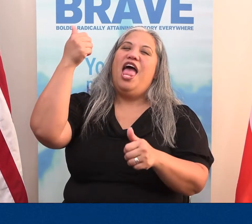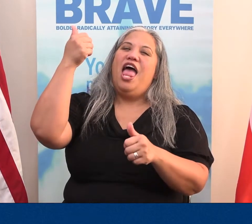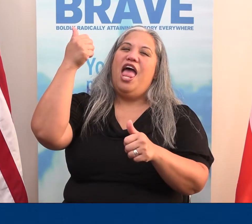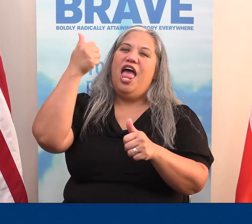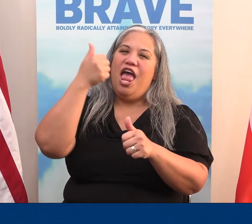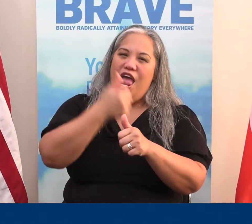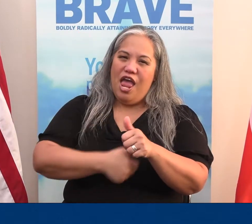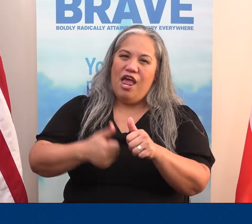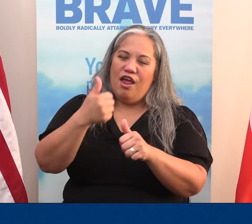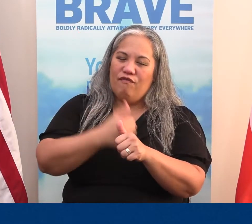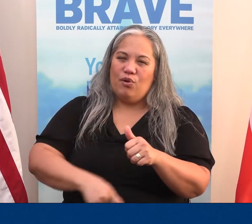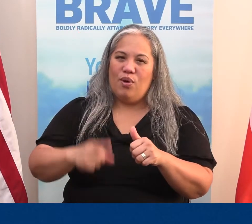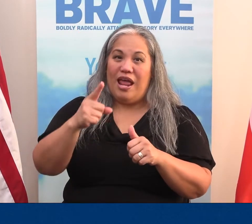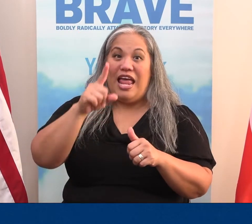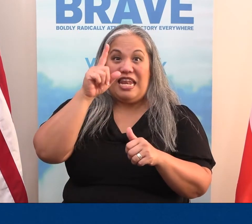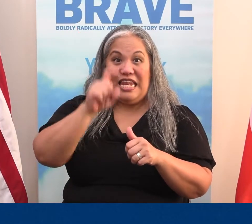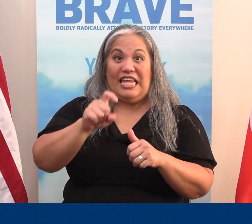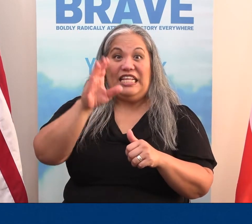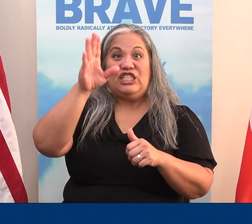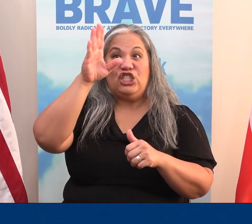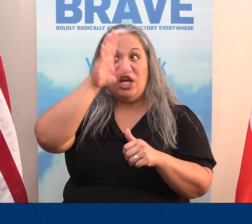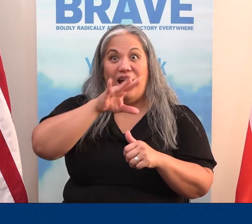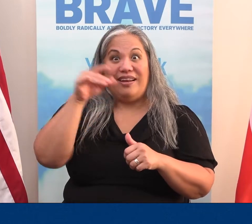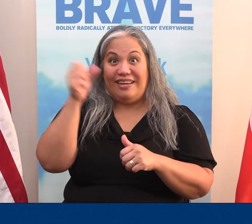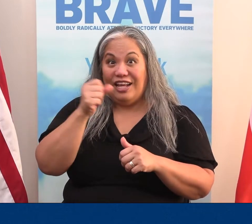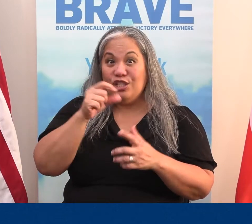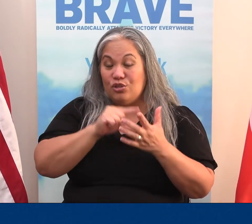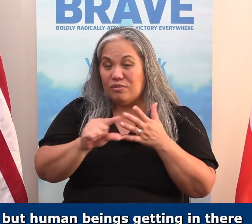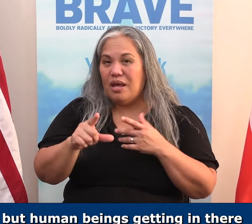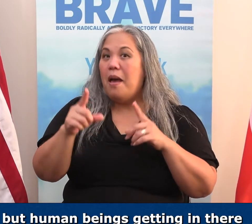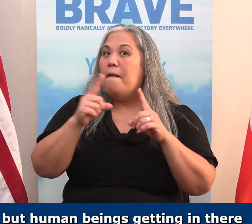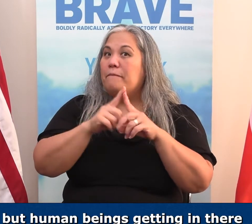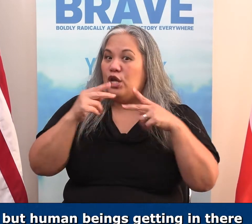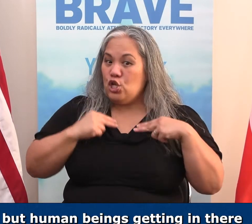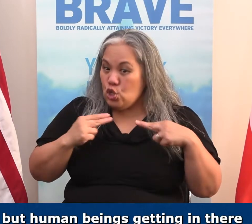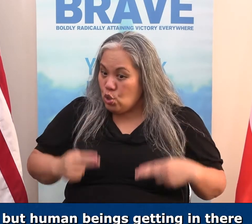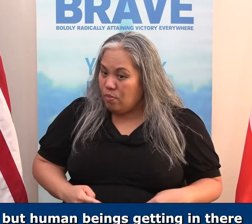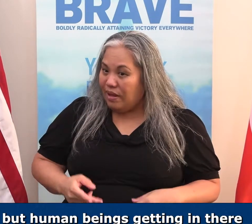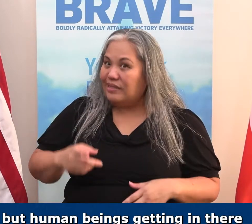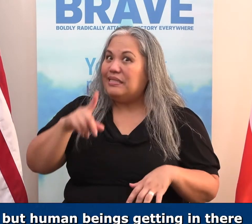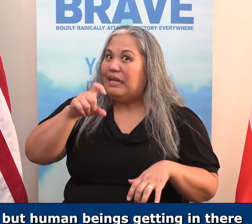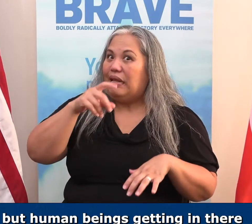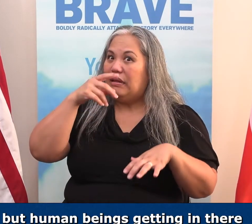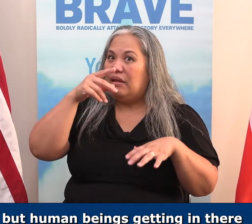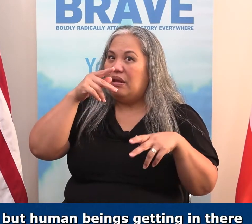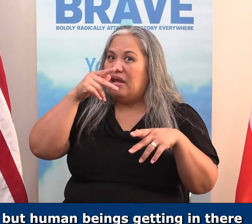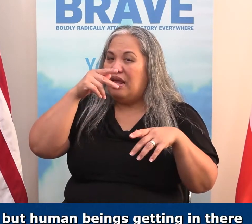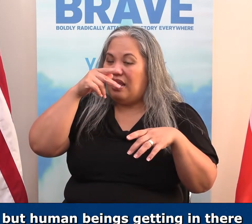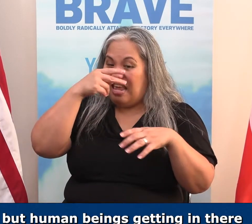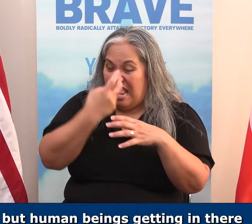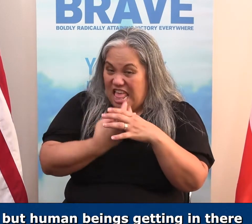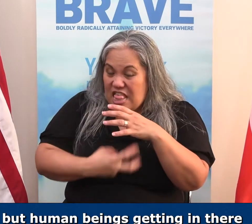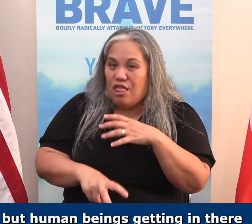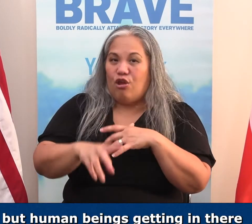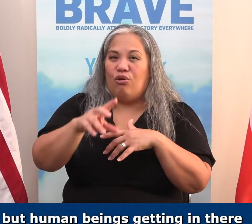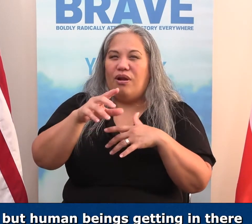Everybody needs, yes, God, yes, the scriptures, but human beings getting in there and making them a